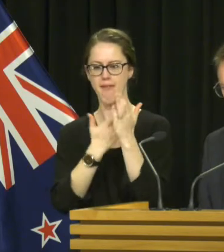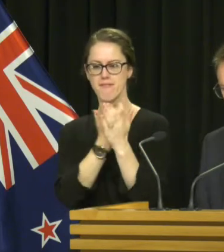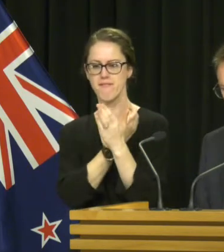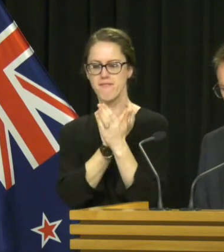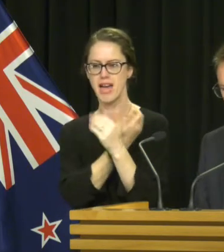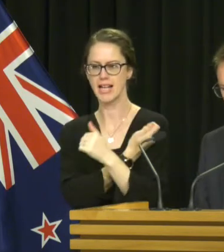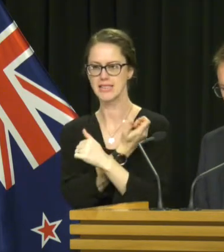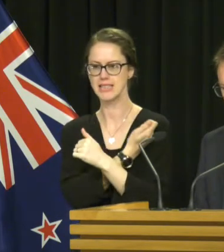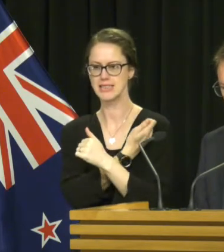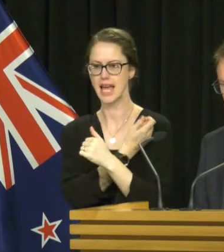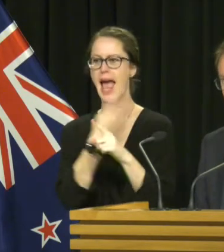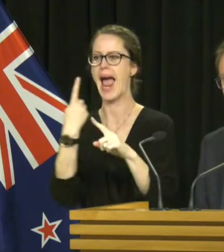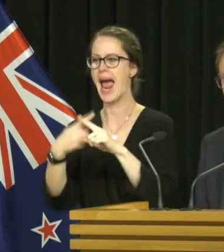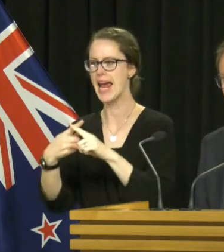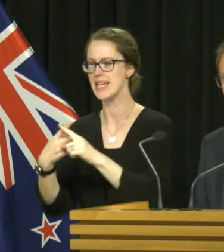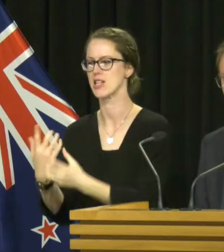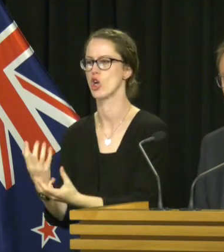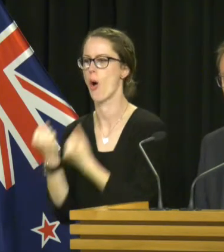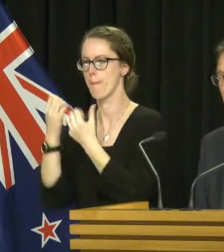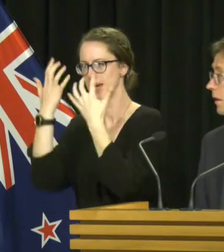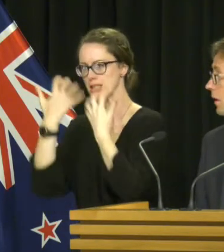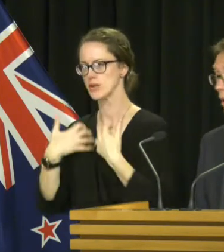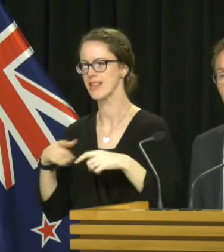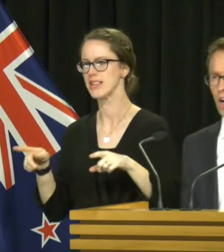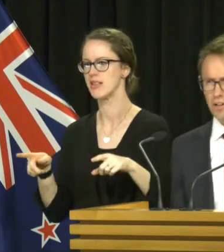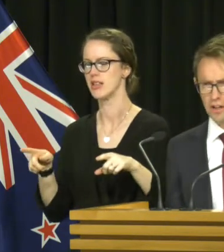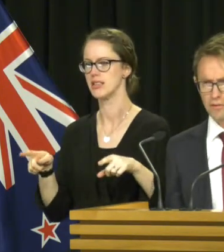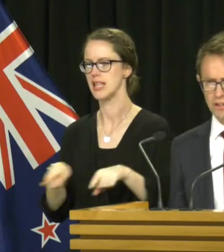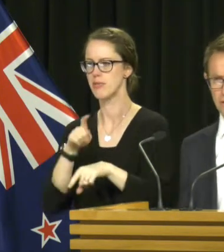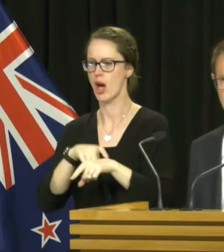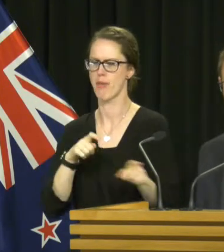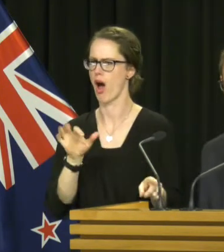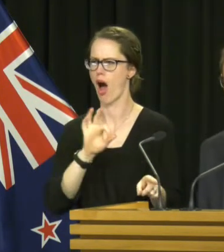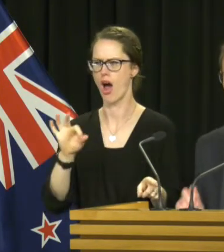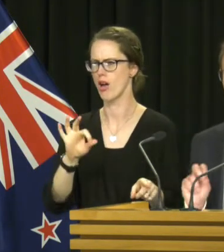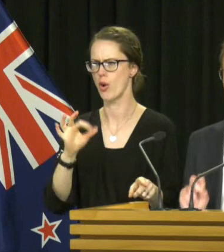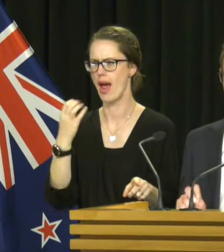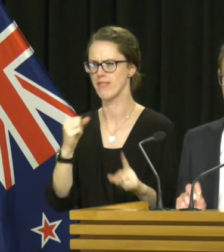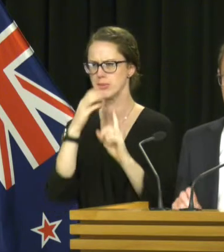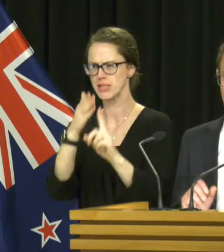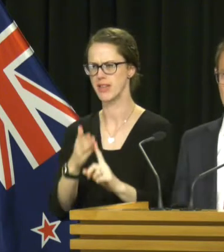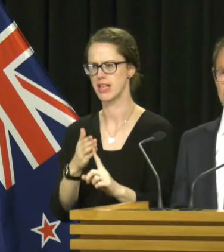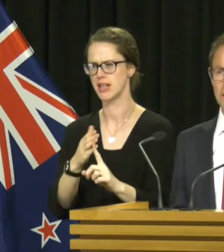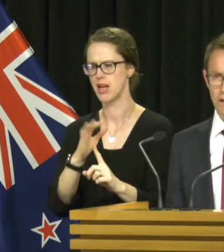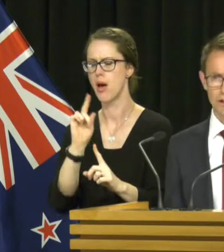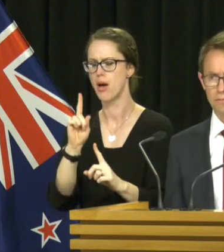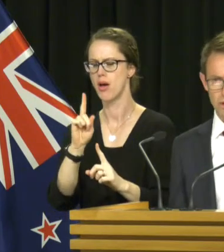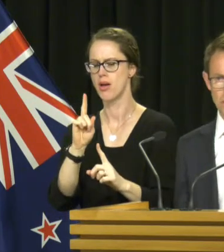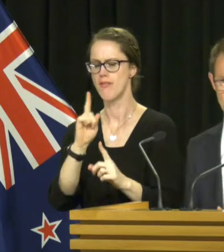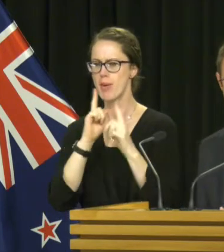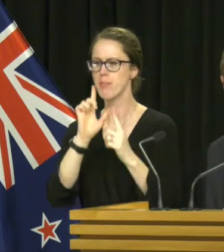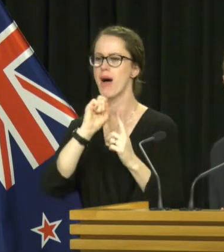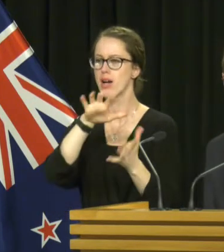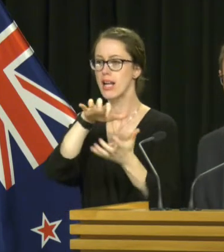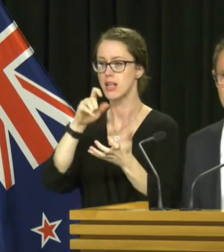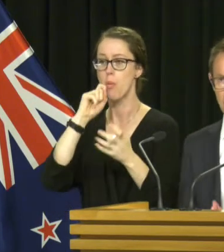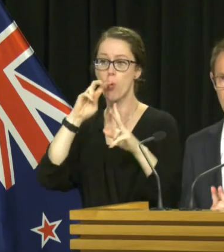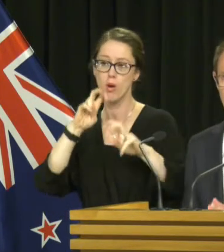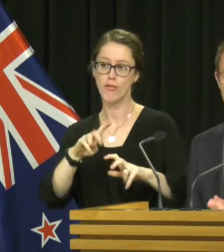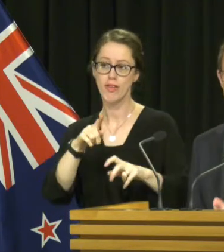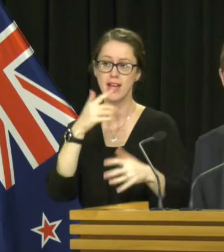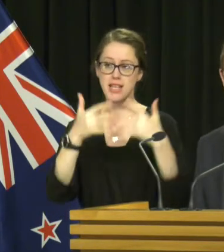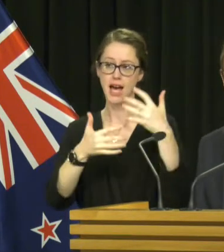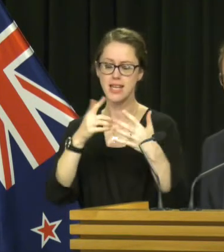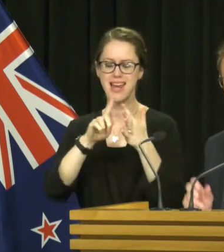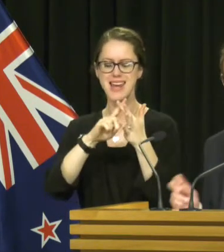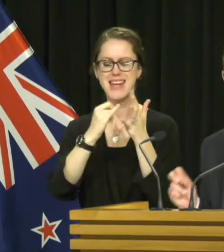and contracted vaccines as well? I don't have that specific number, but we do collect that and we can look for that data.